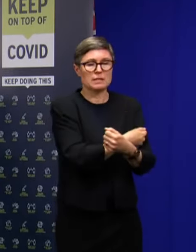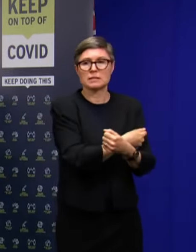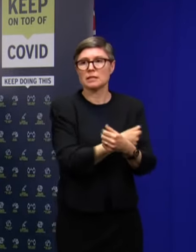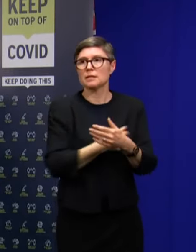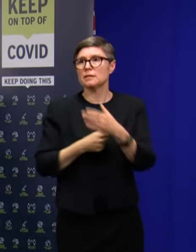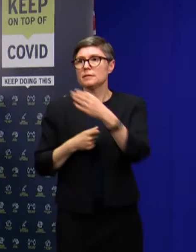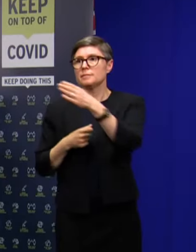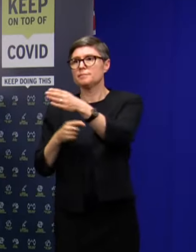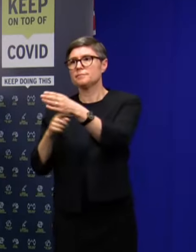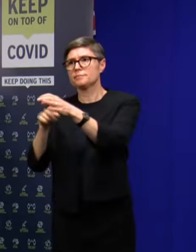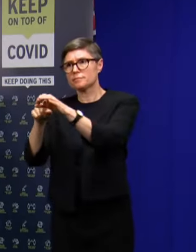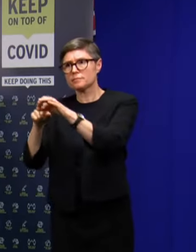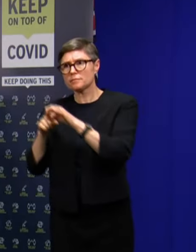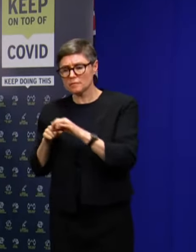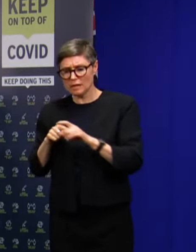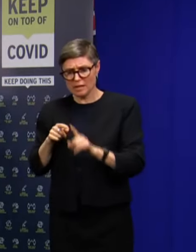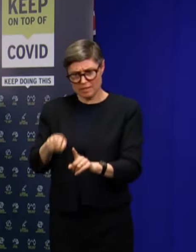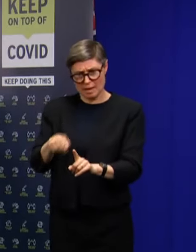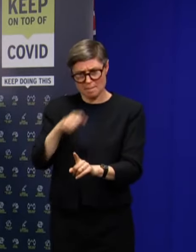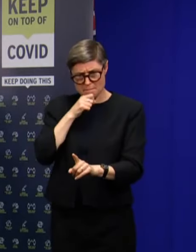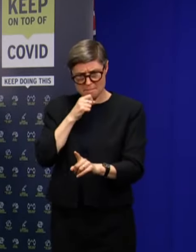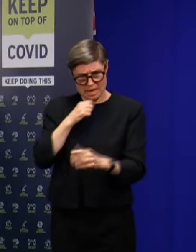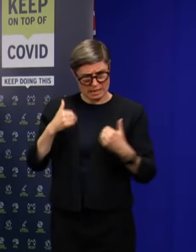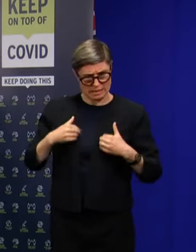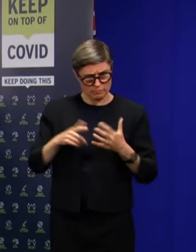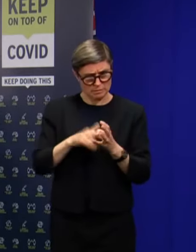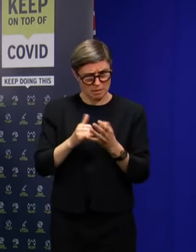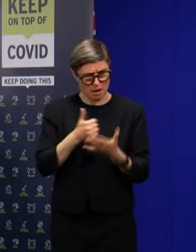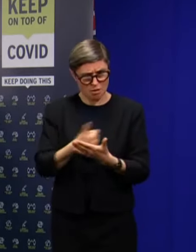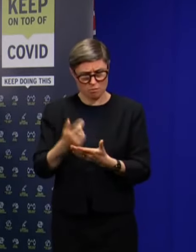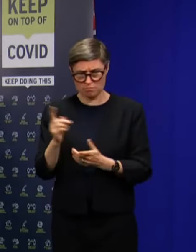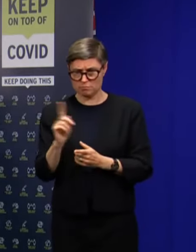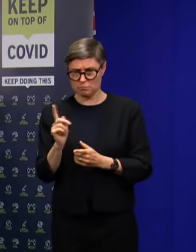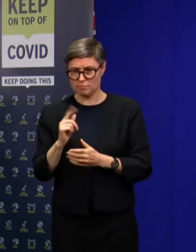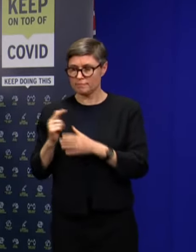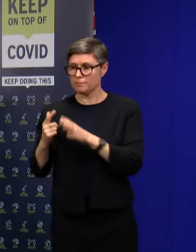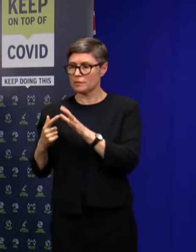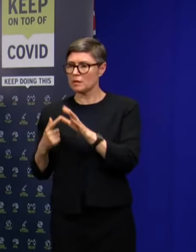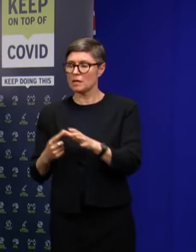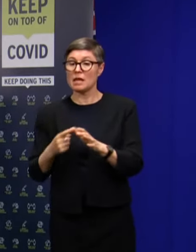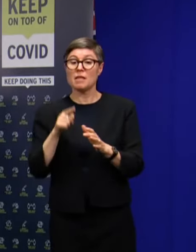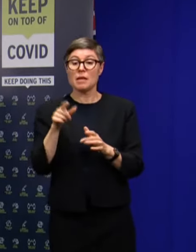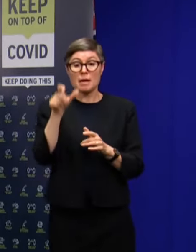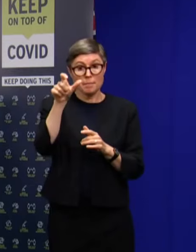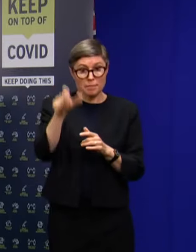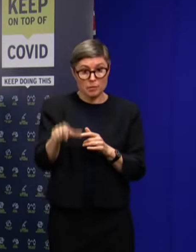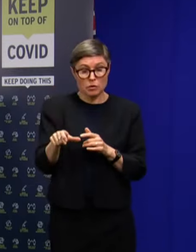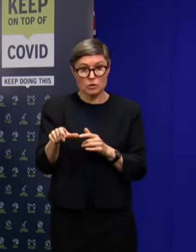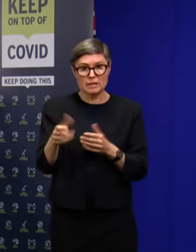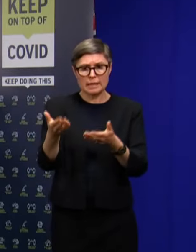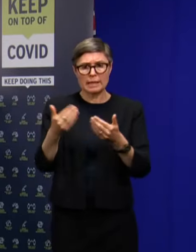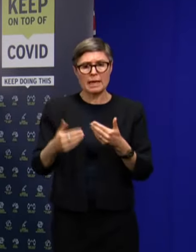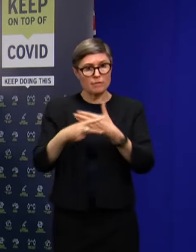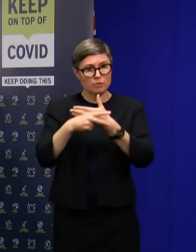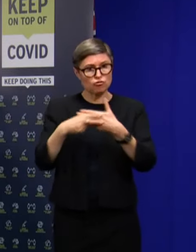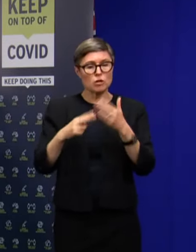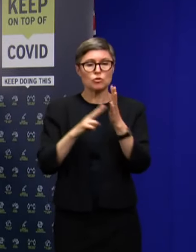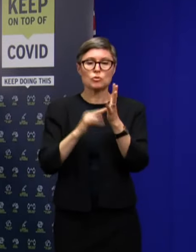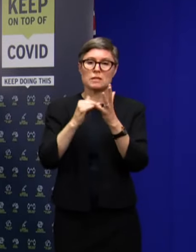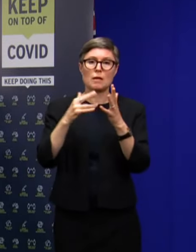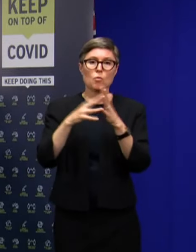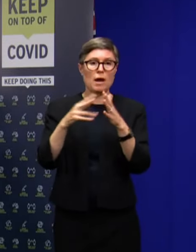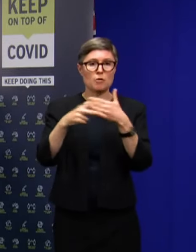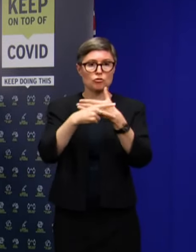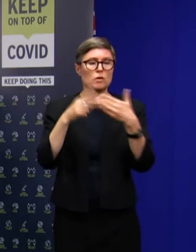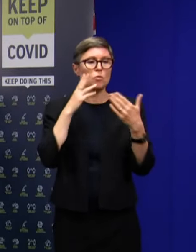this man is a Tasmanian resident? This person travelled from... they gave an address in New South Wales